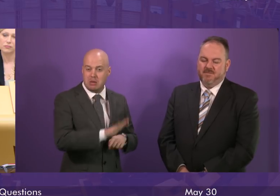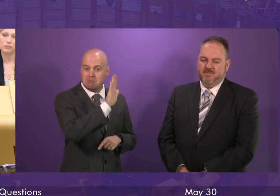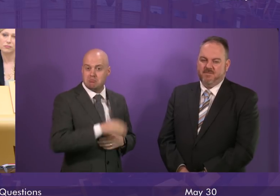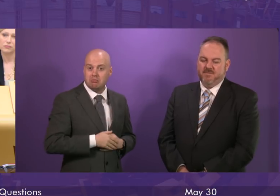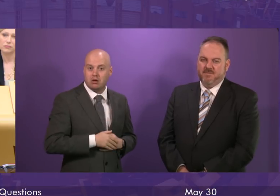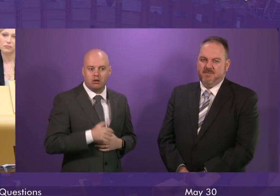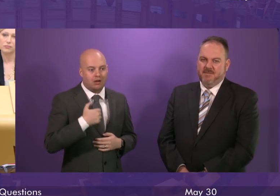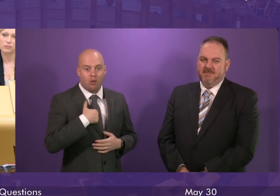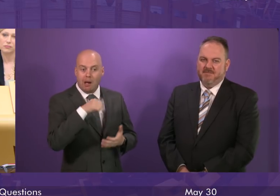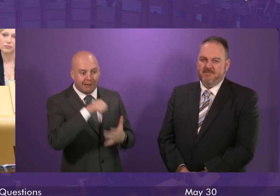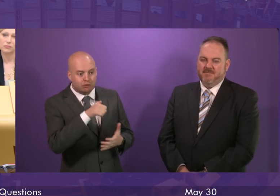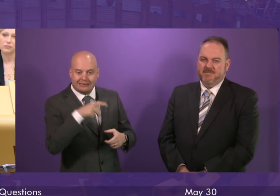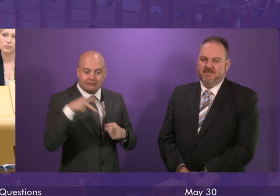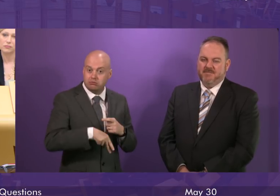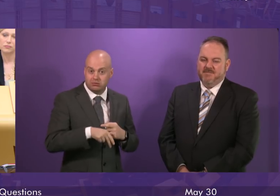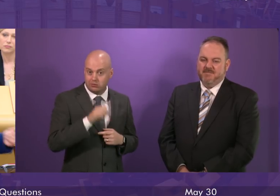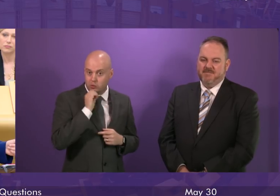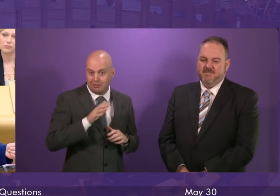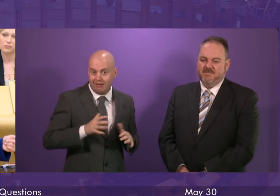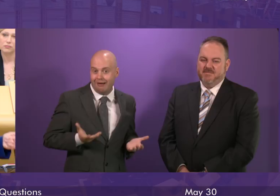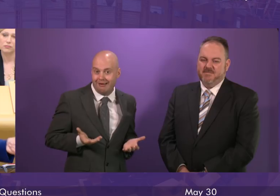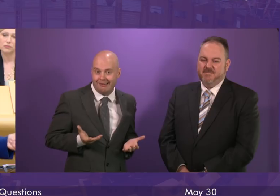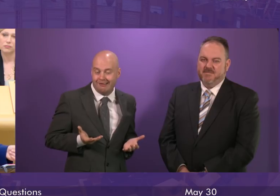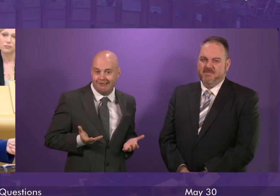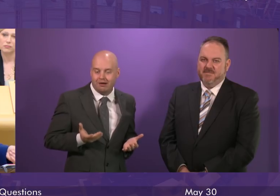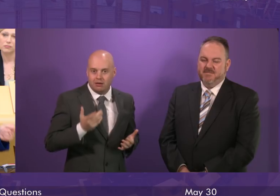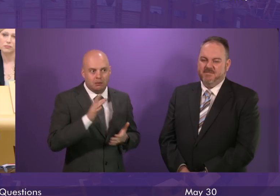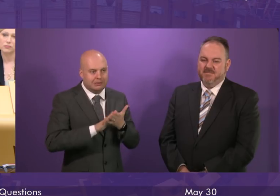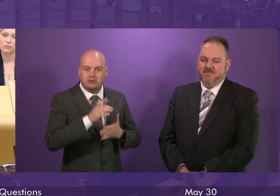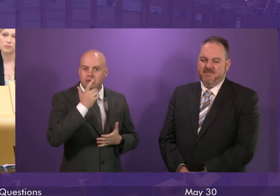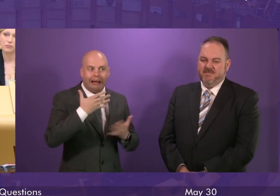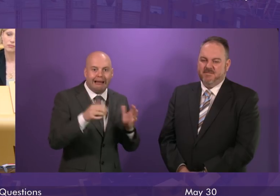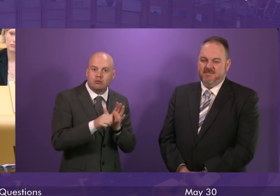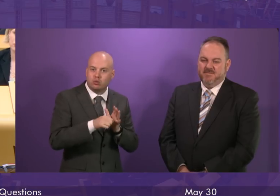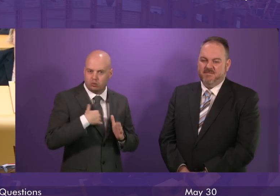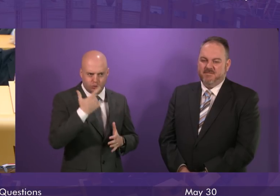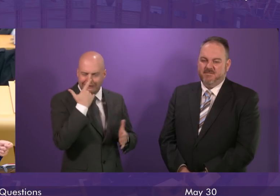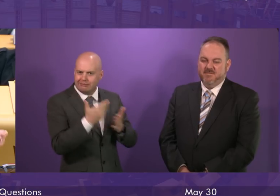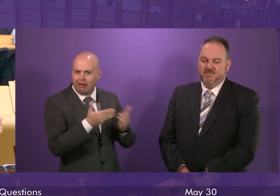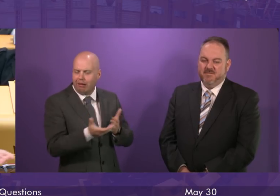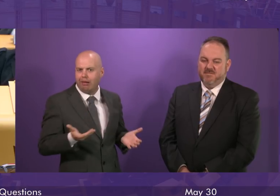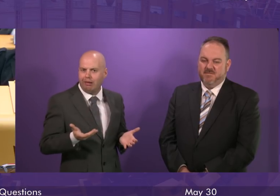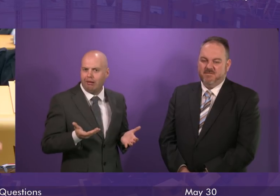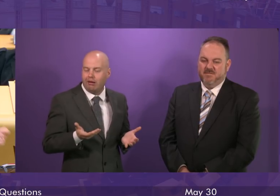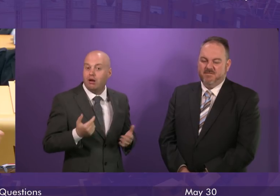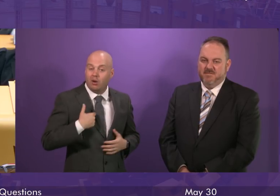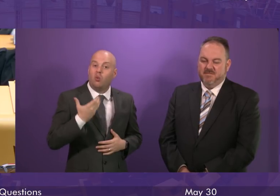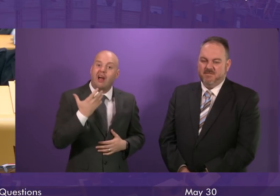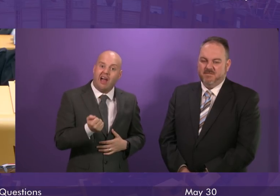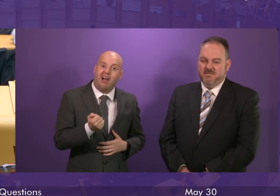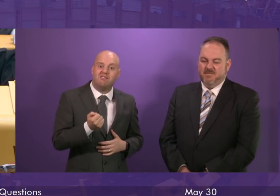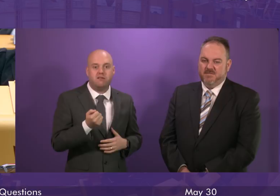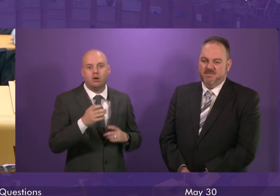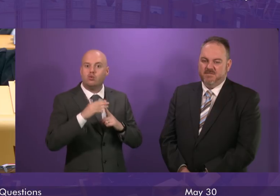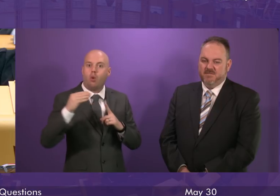harder to deal with these issues. Of course, we also have a Conservative Party in this chamber. You know, they are bereft of policies. But the one